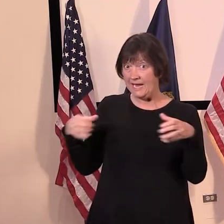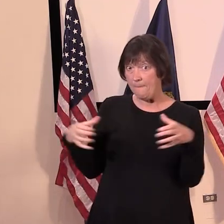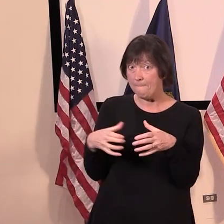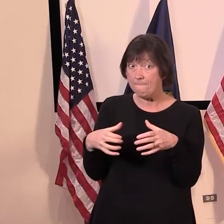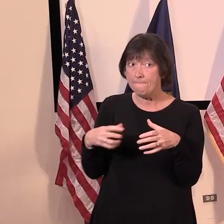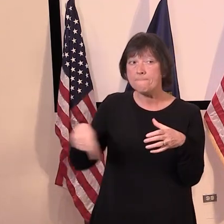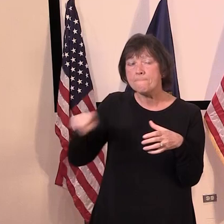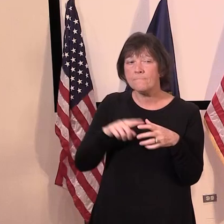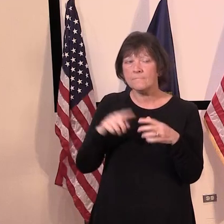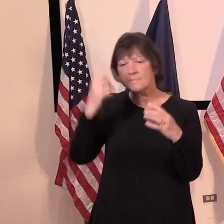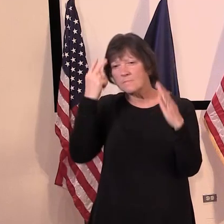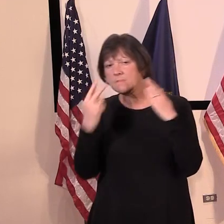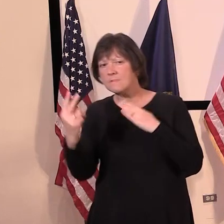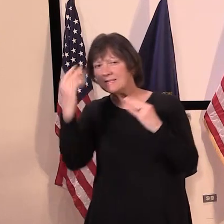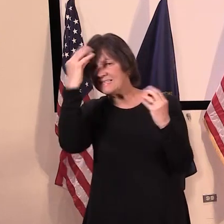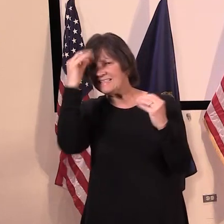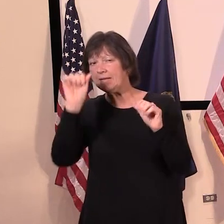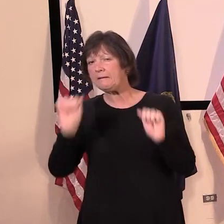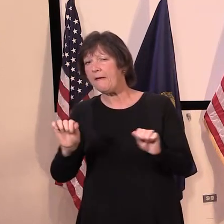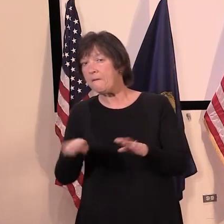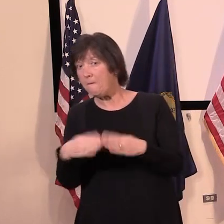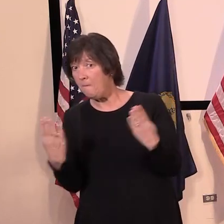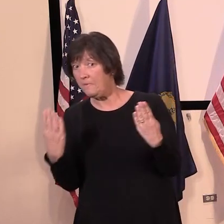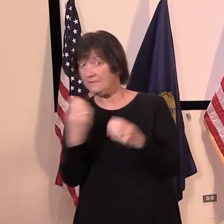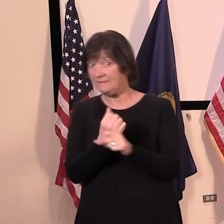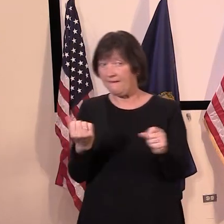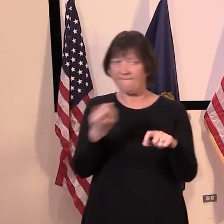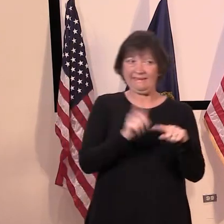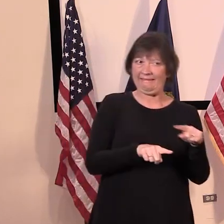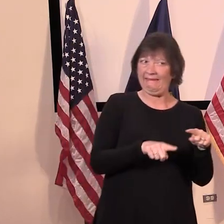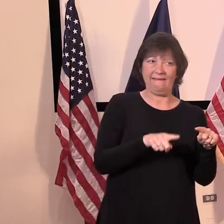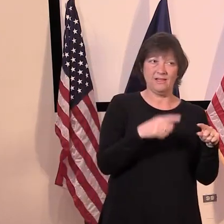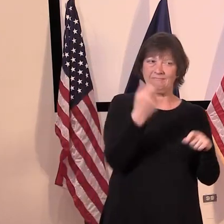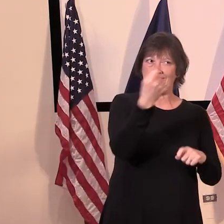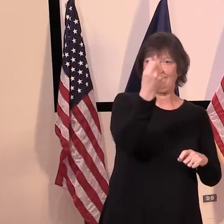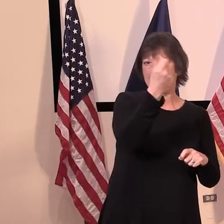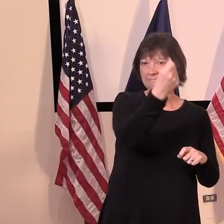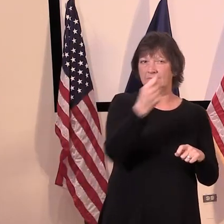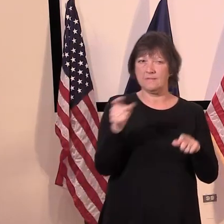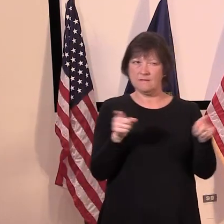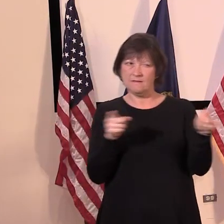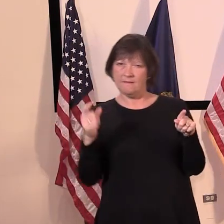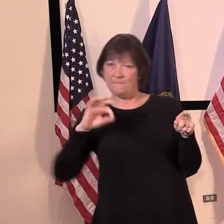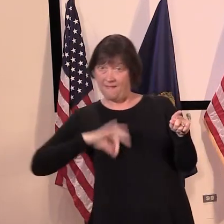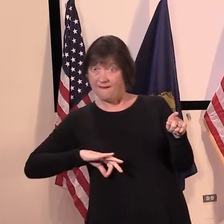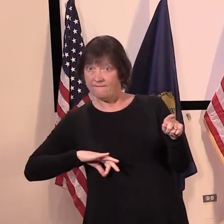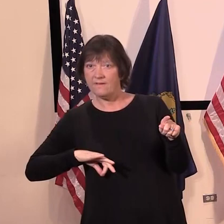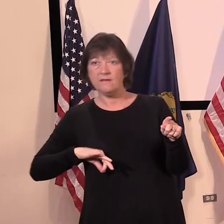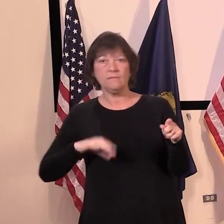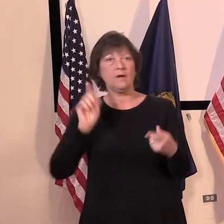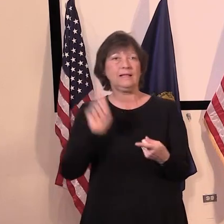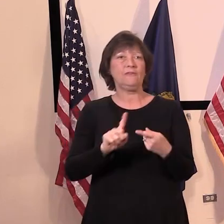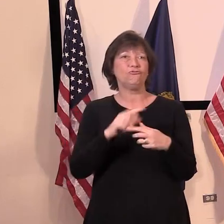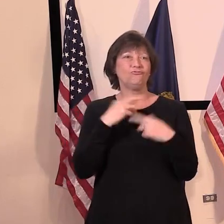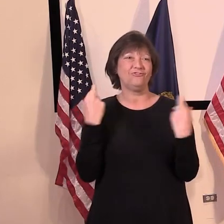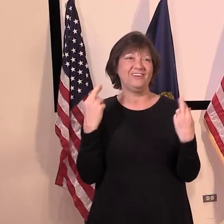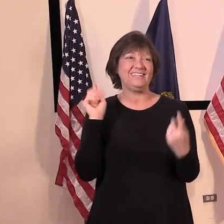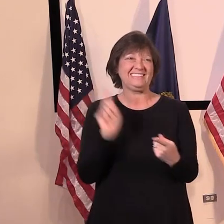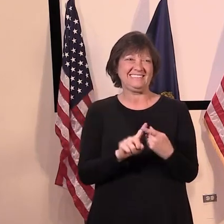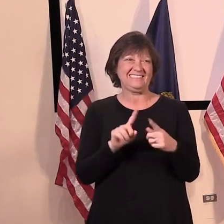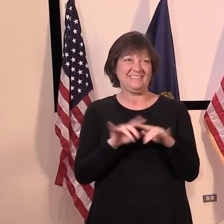on what would do what we could open and benefit the most people with with the least amount of risk. So